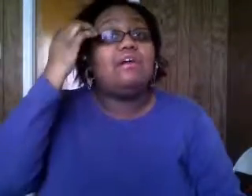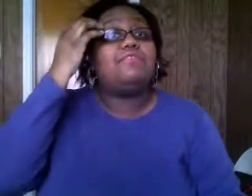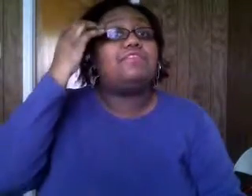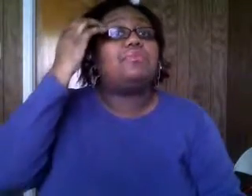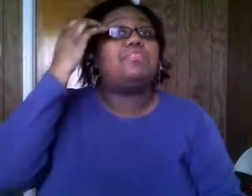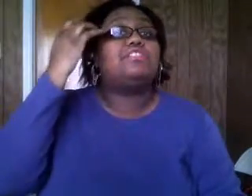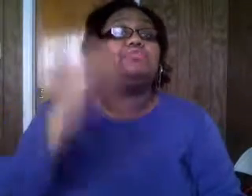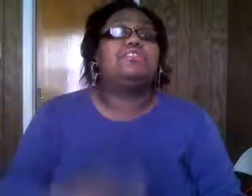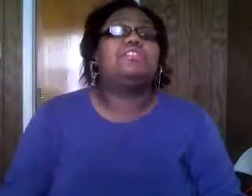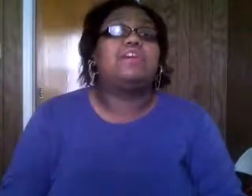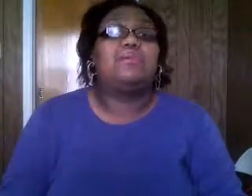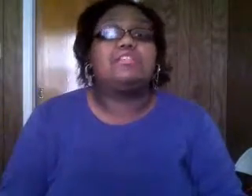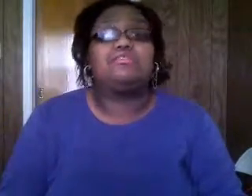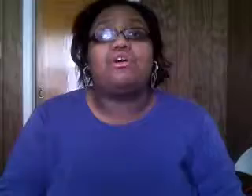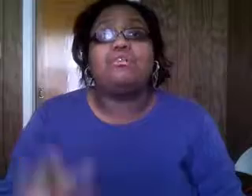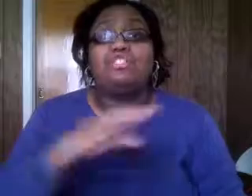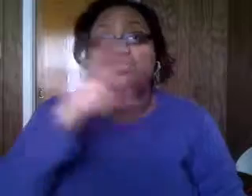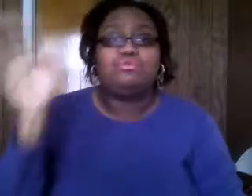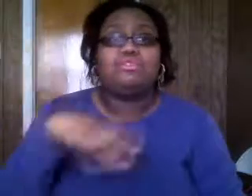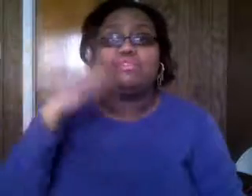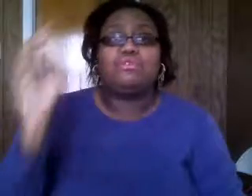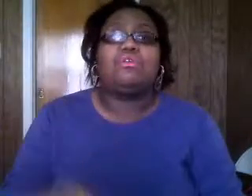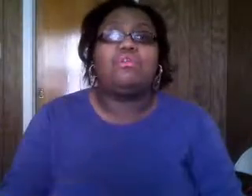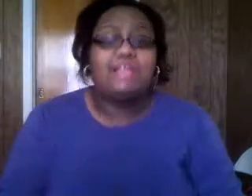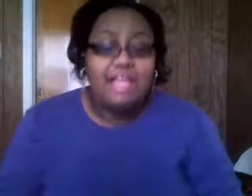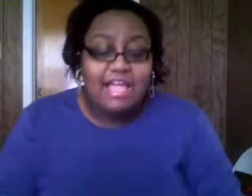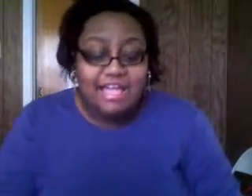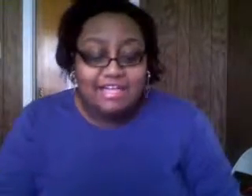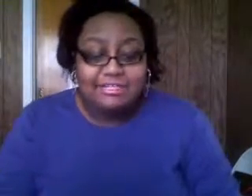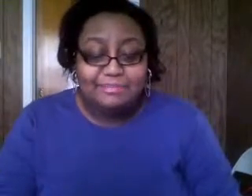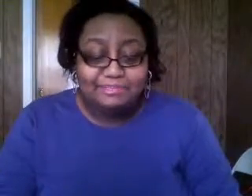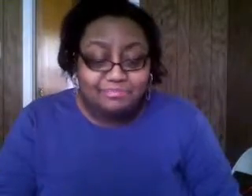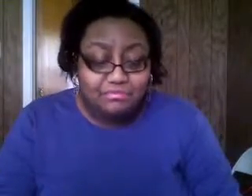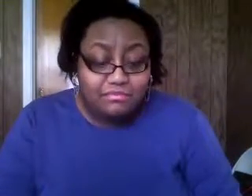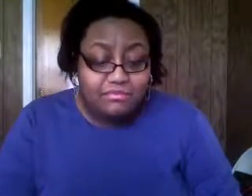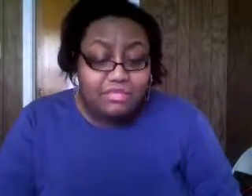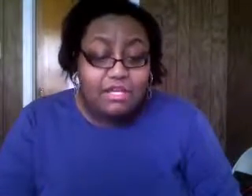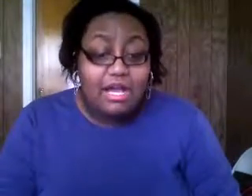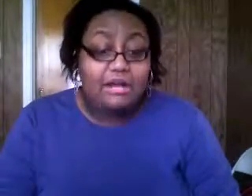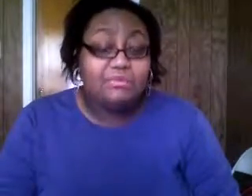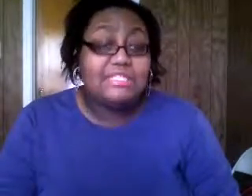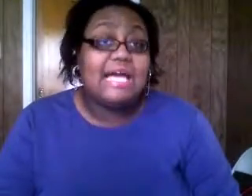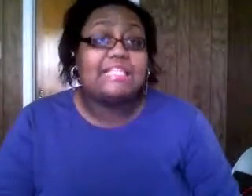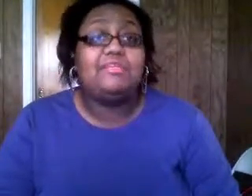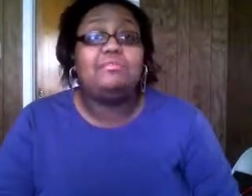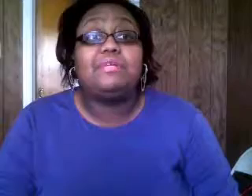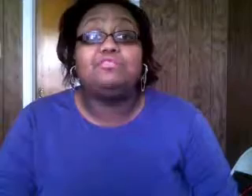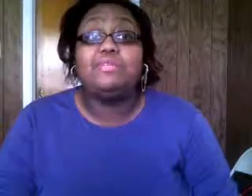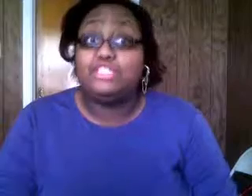out and figure out what the issue is like why is there all this shooting and what's going on and um uh we decided the meeting place would be the